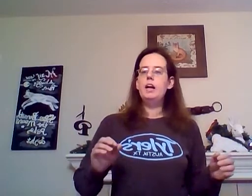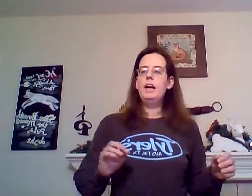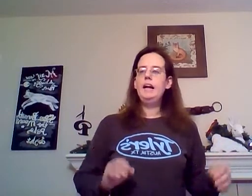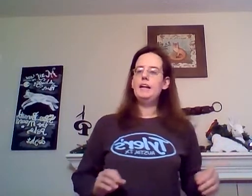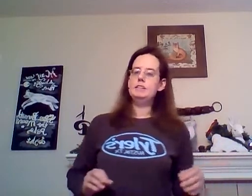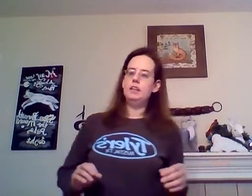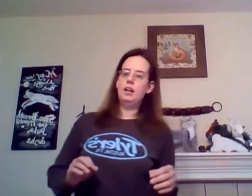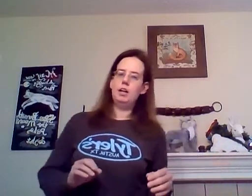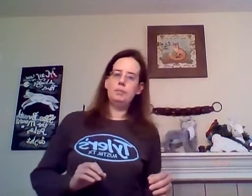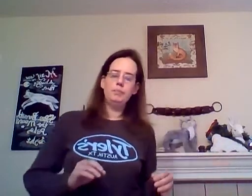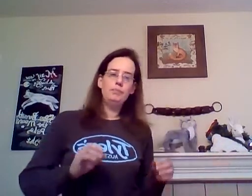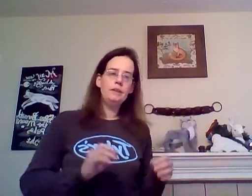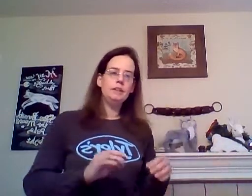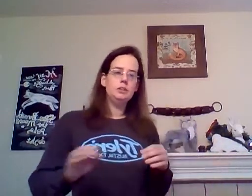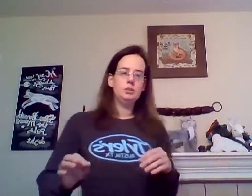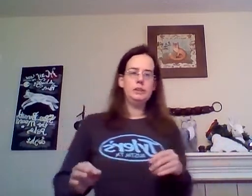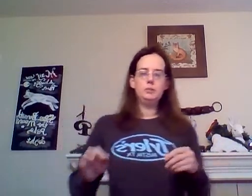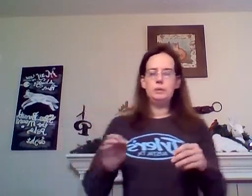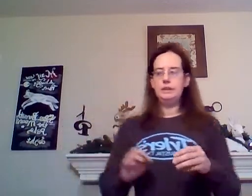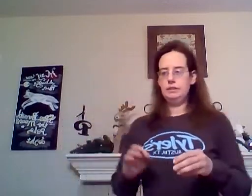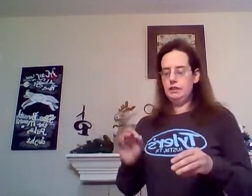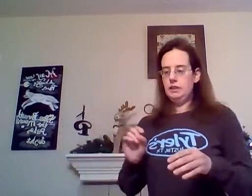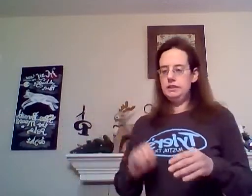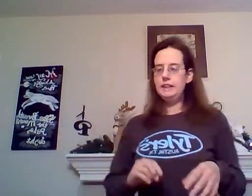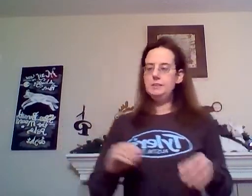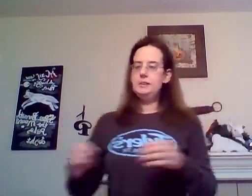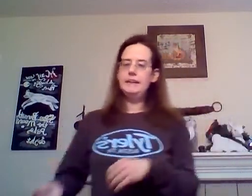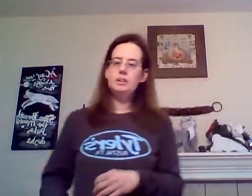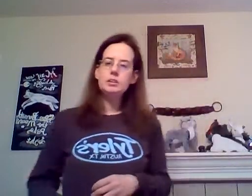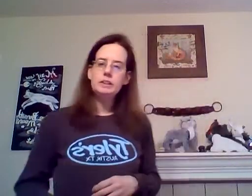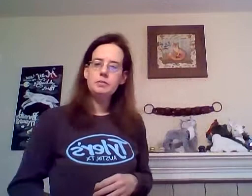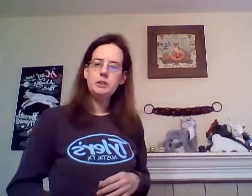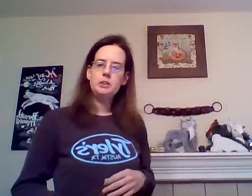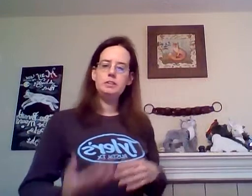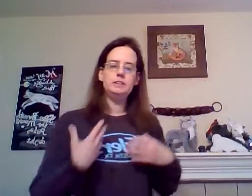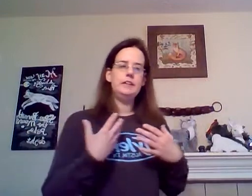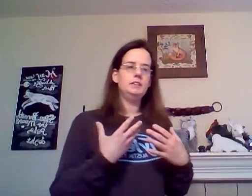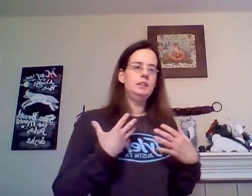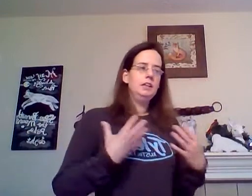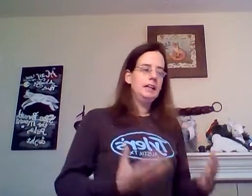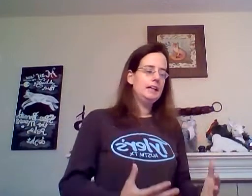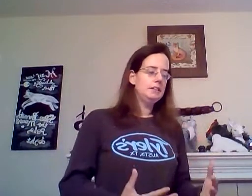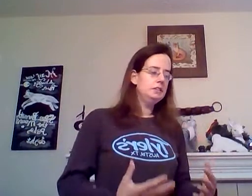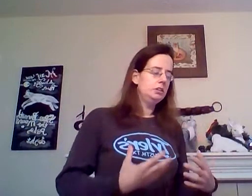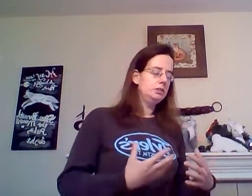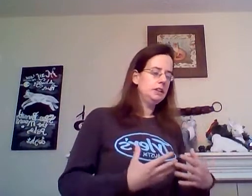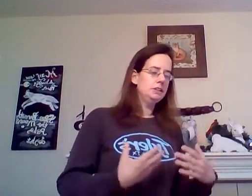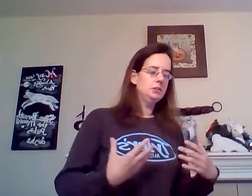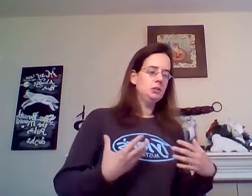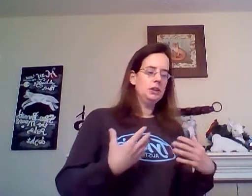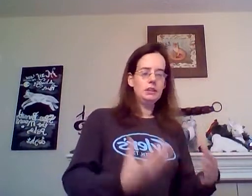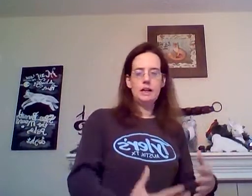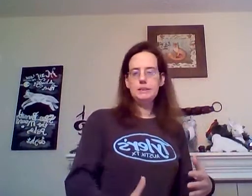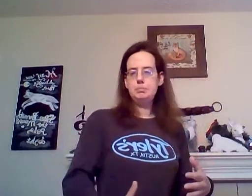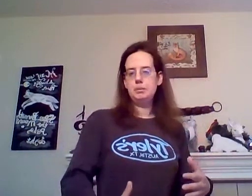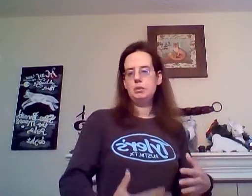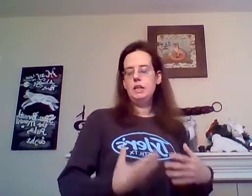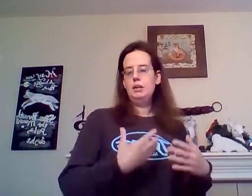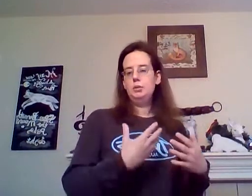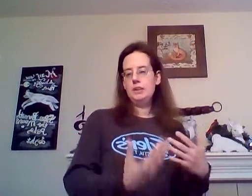and um meet and greet with kids who can't go to conventions and and you know kids who are in the hospital who